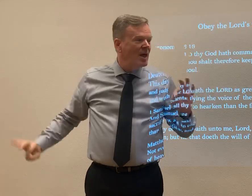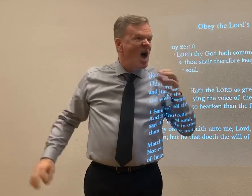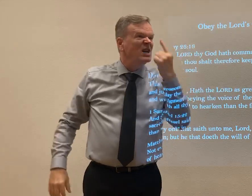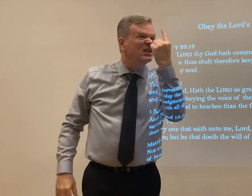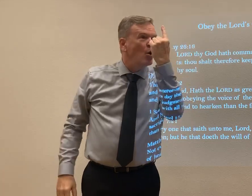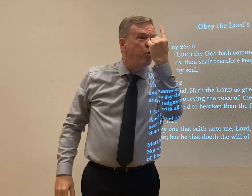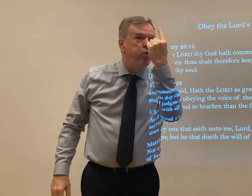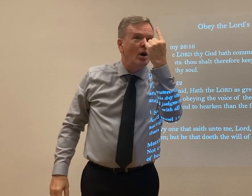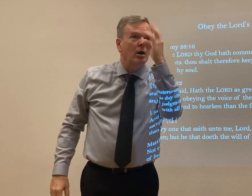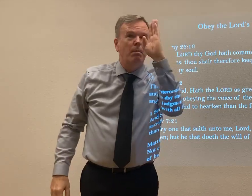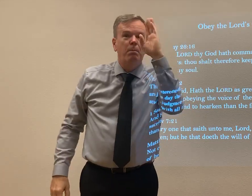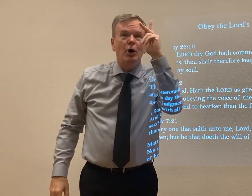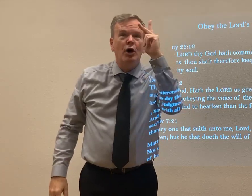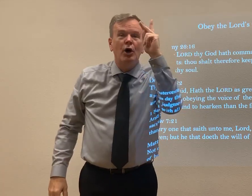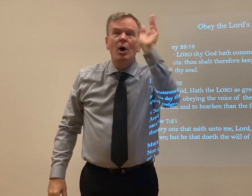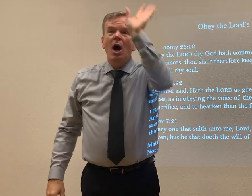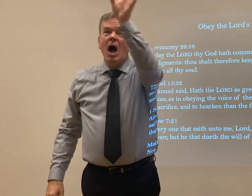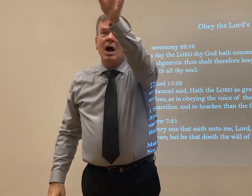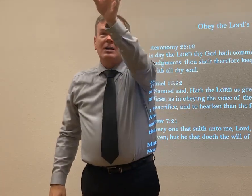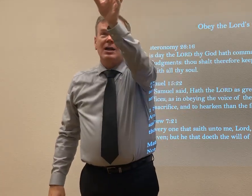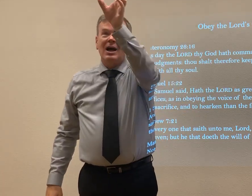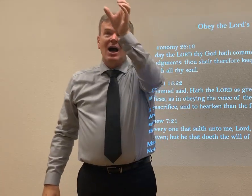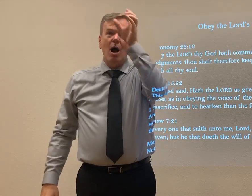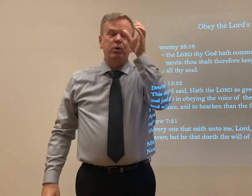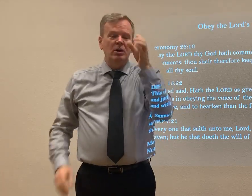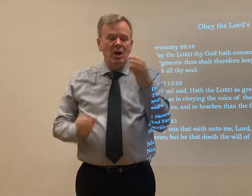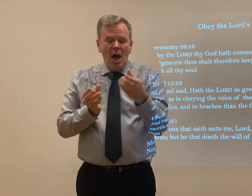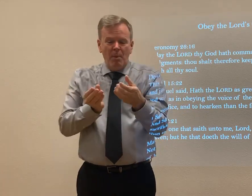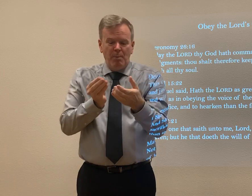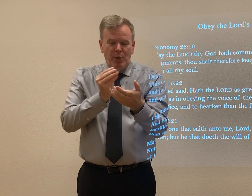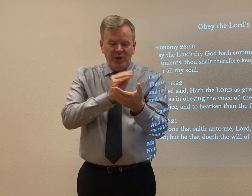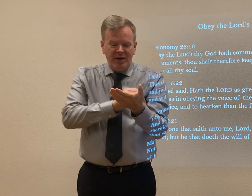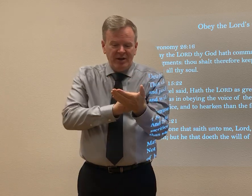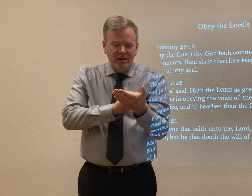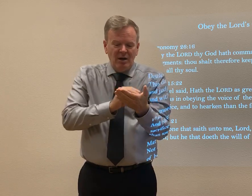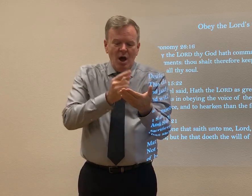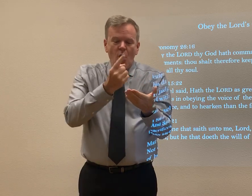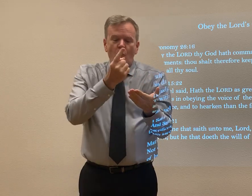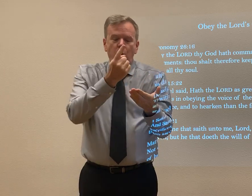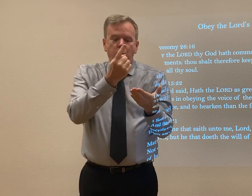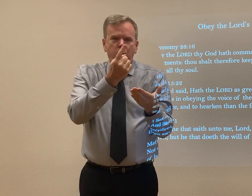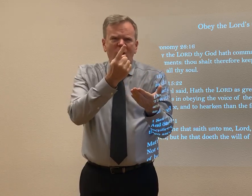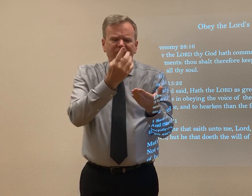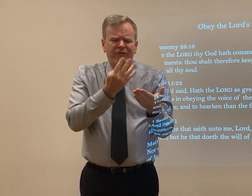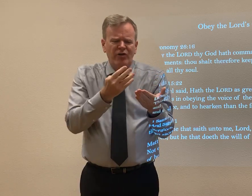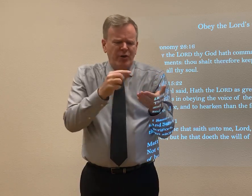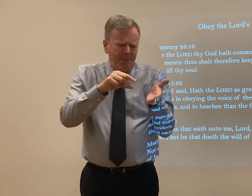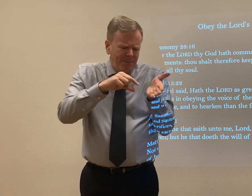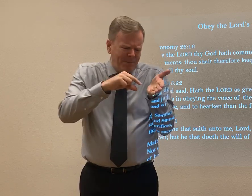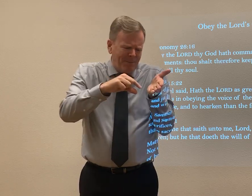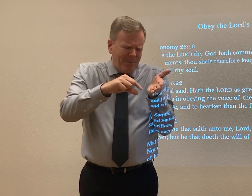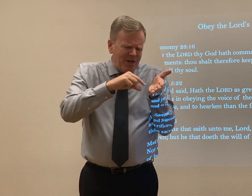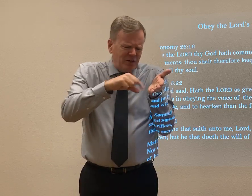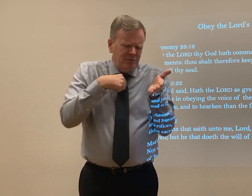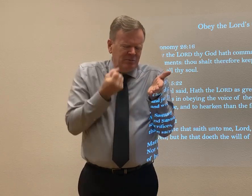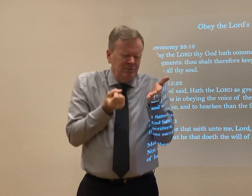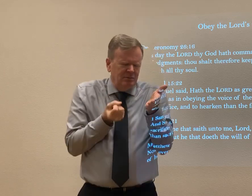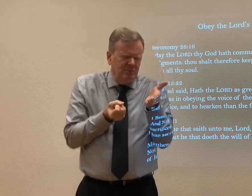And just one book. I took it out. I opened up the page. And I read a quarter